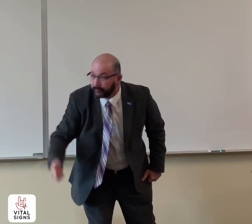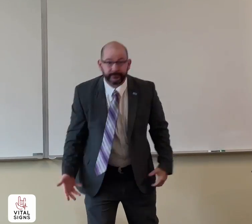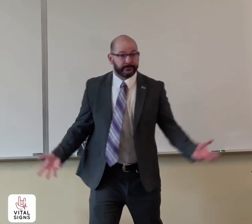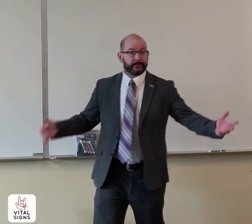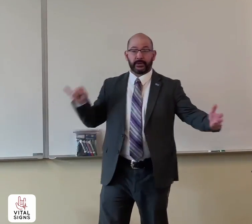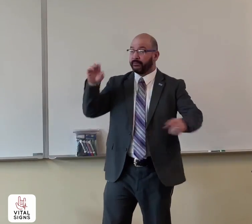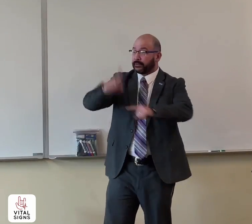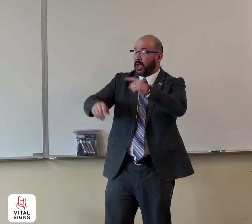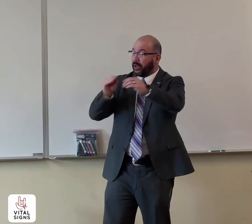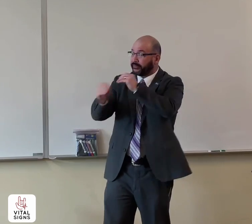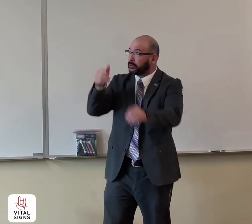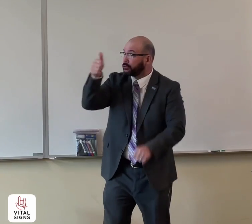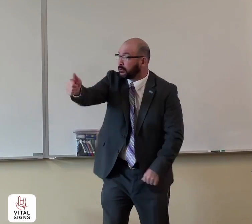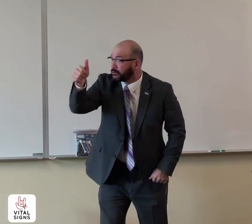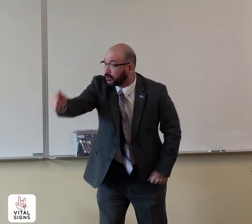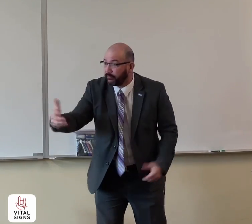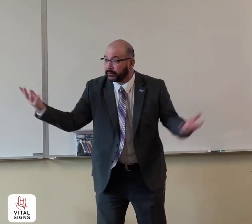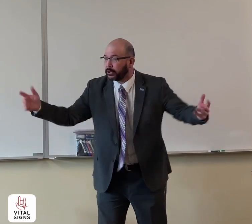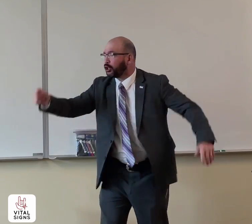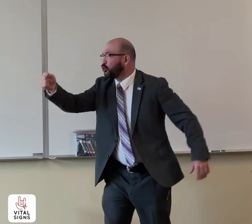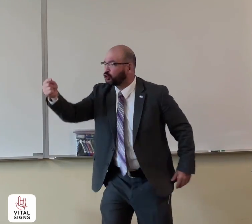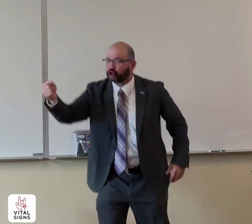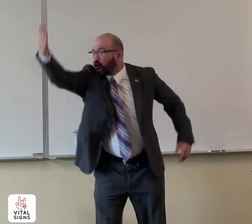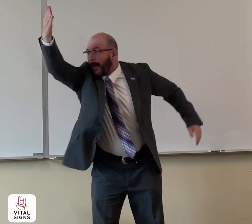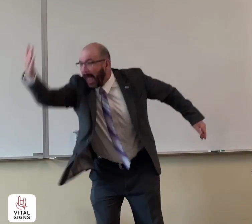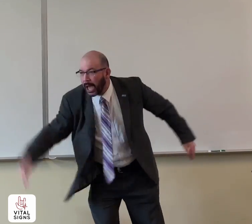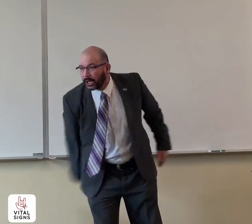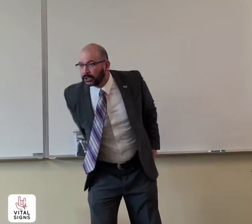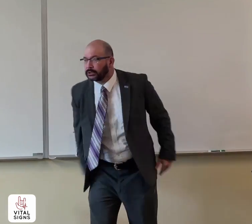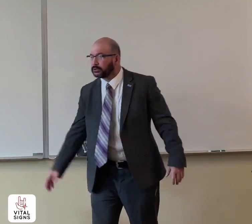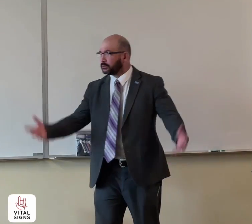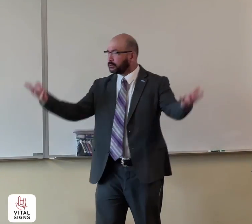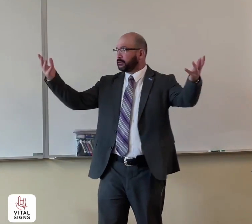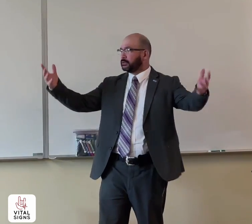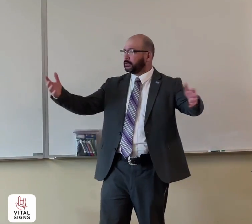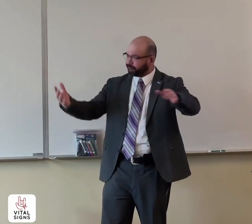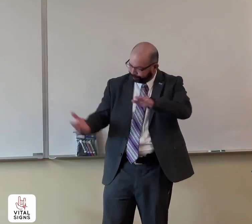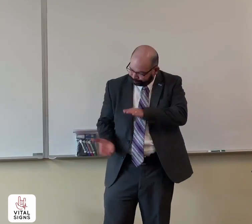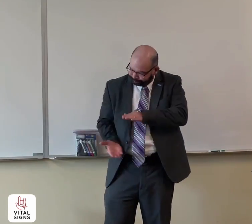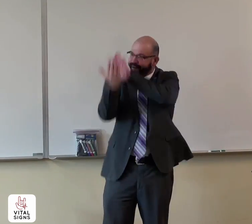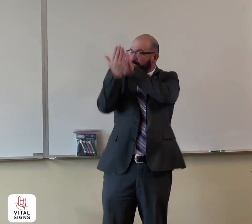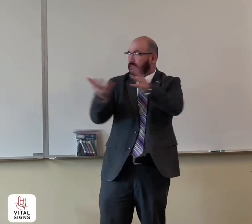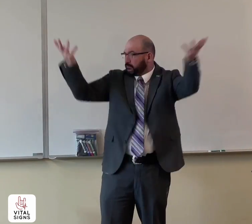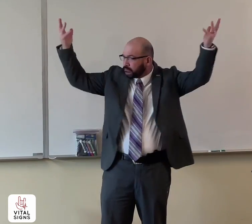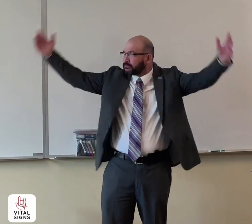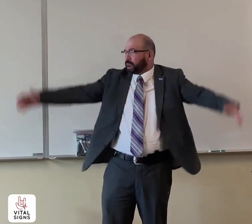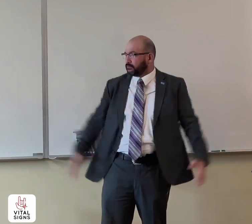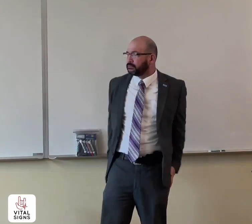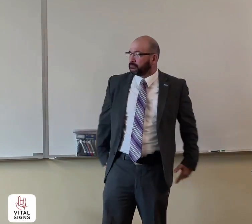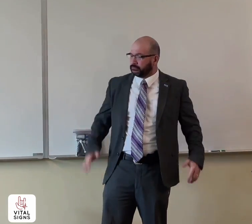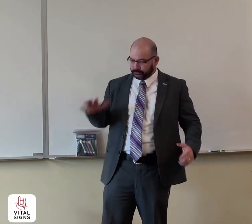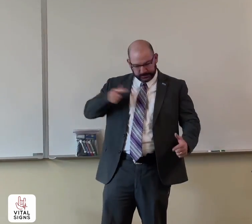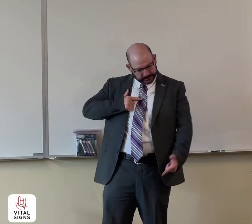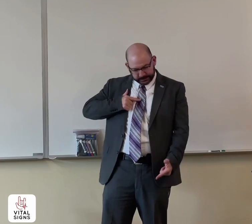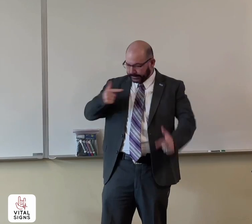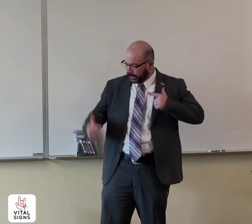yourself. If you can't fix it yourself, that's just tough. Just get used to it.